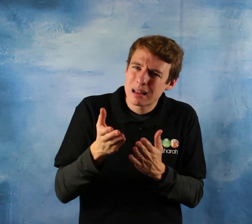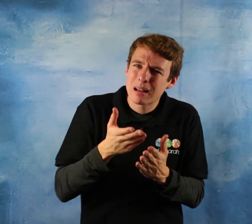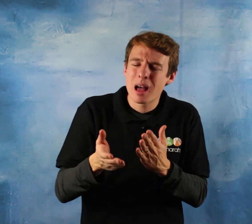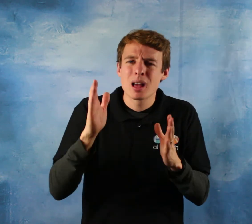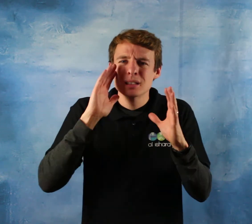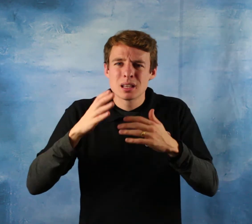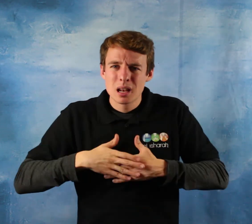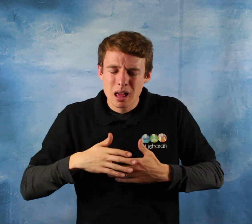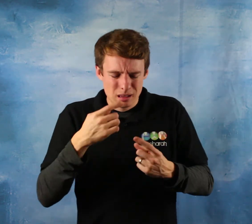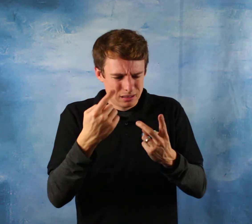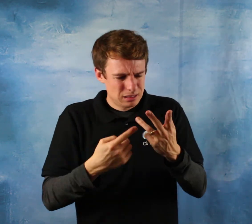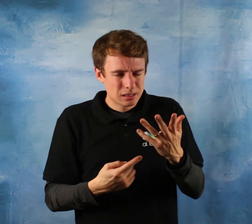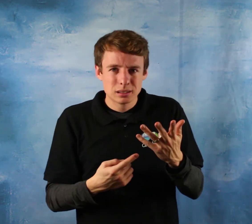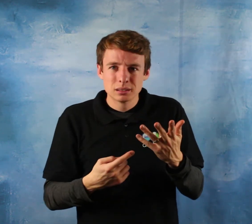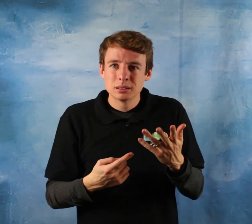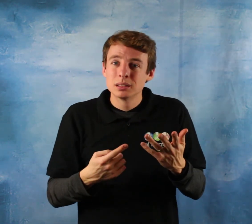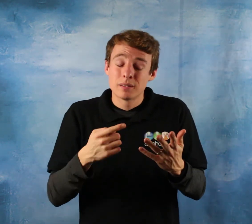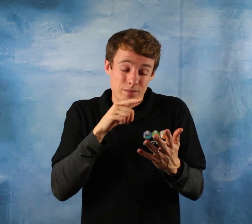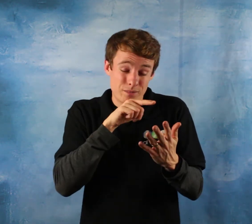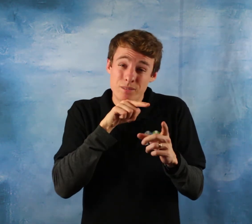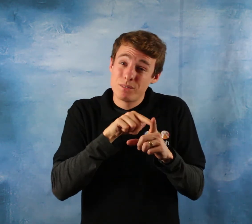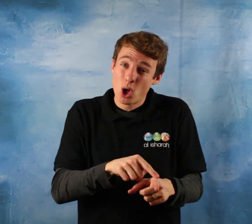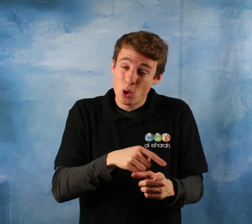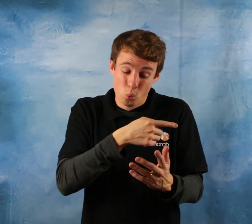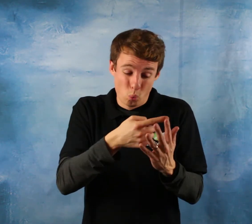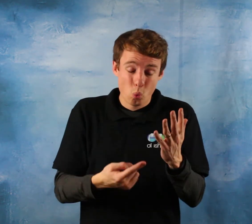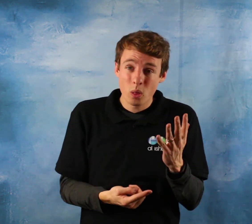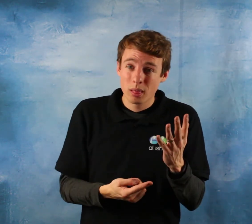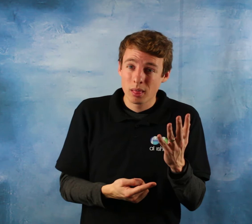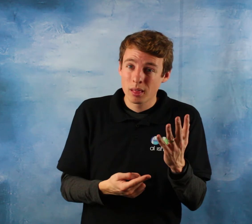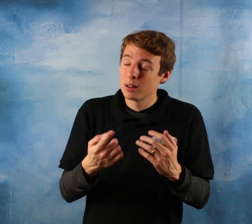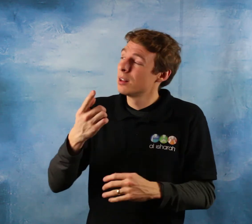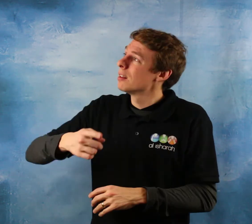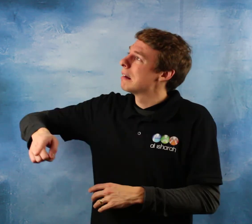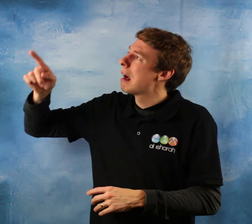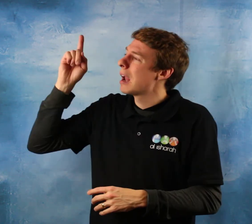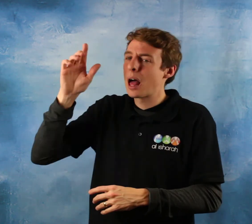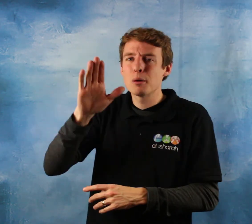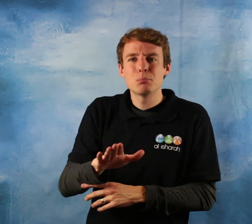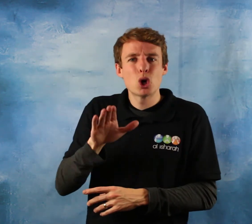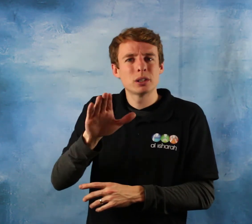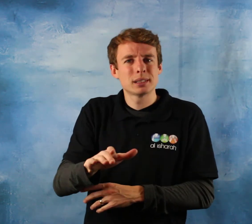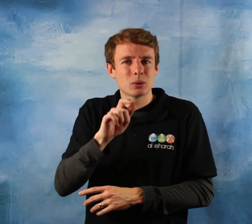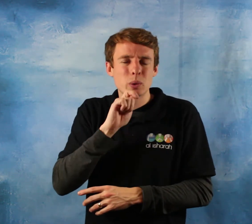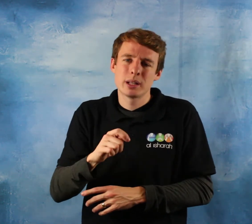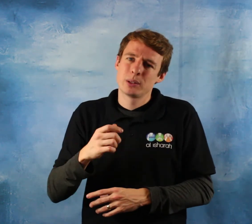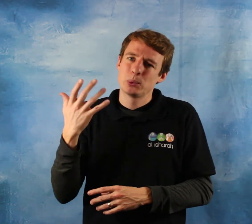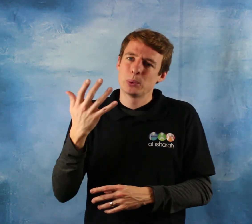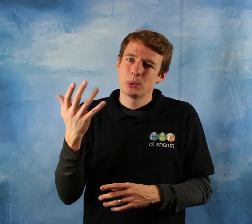indeed Allah is exalted in might and wise as a community my dear respected brothers and sisters if we fail